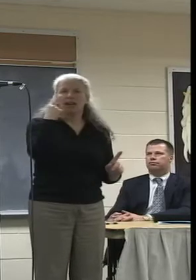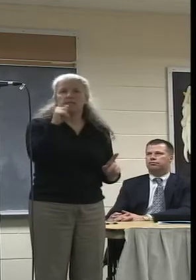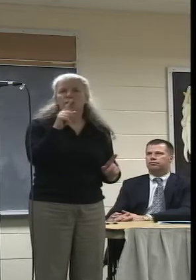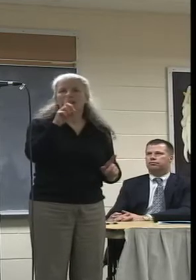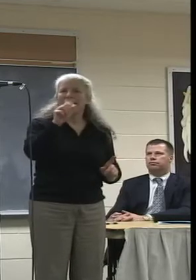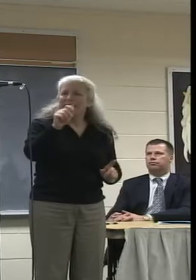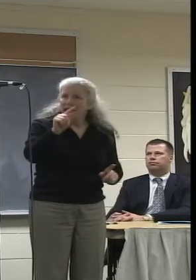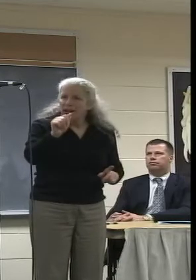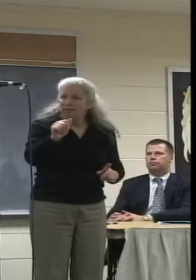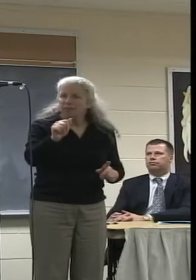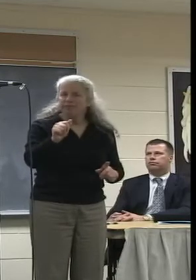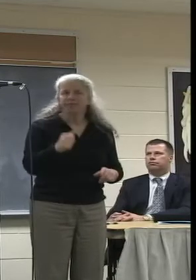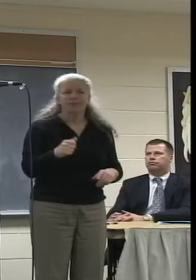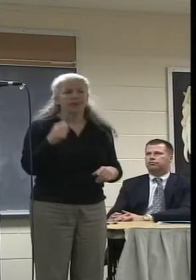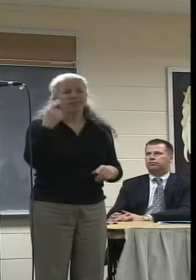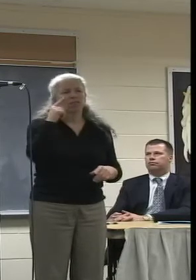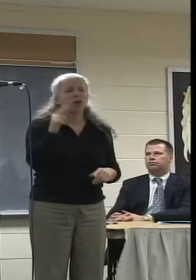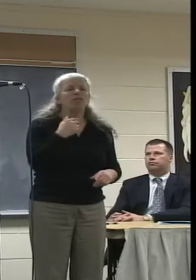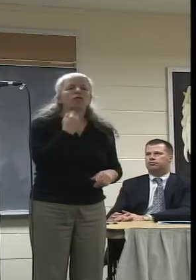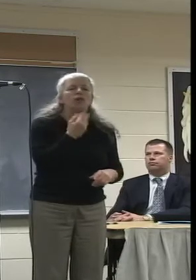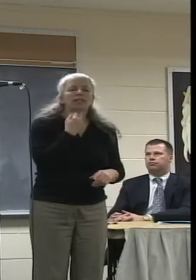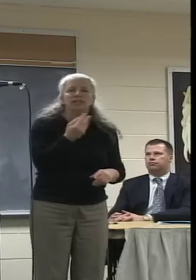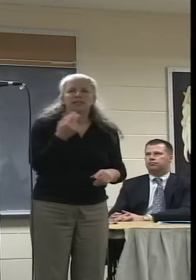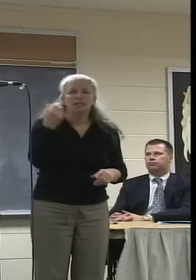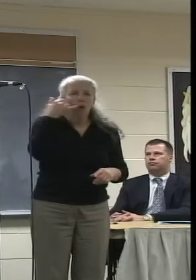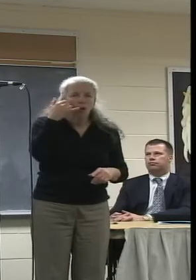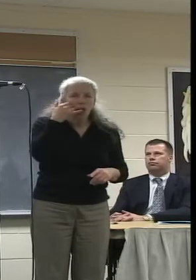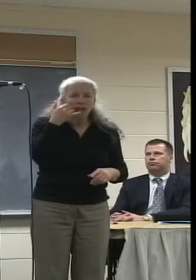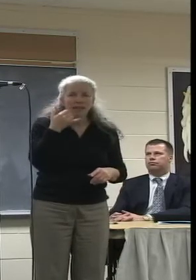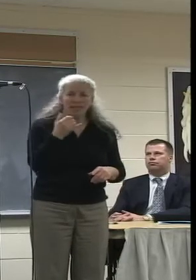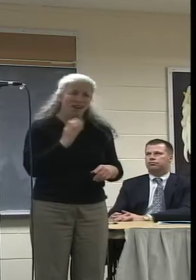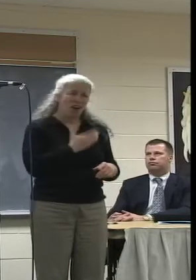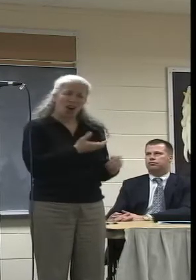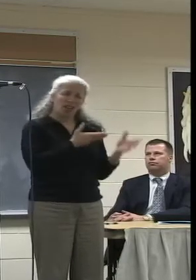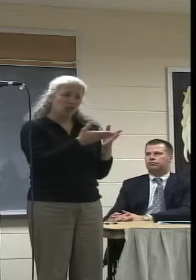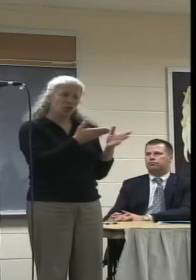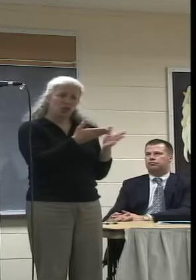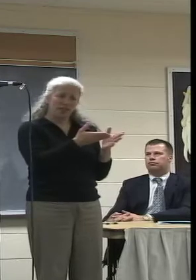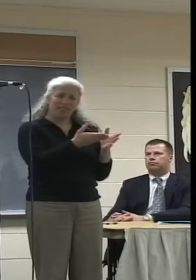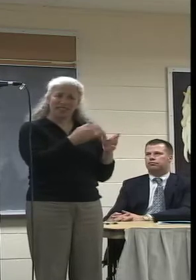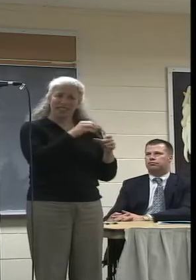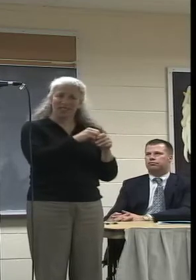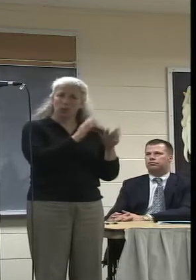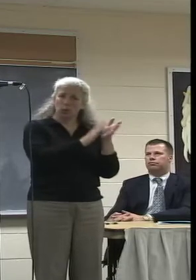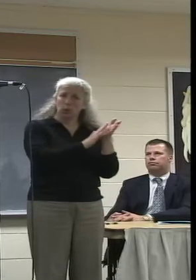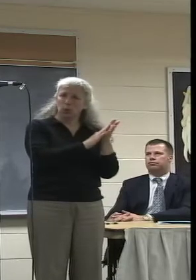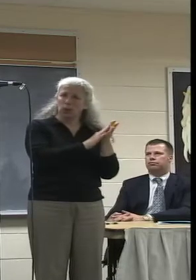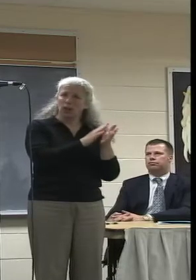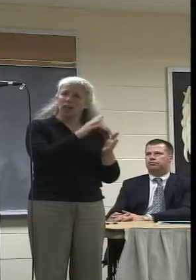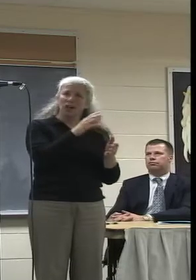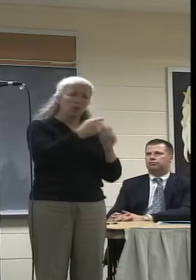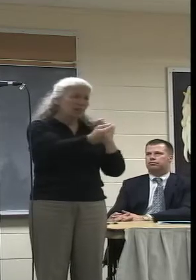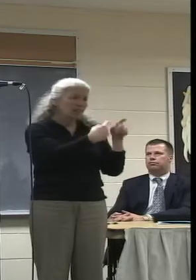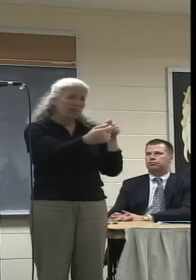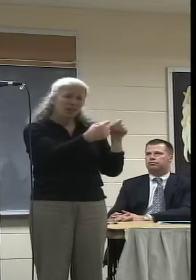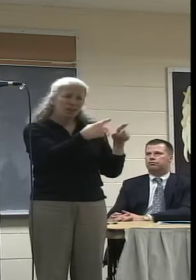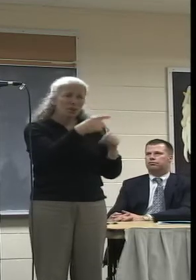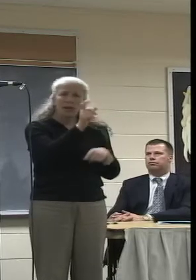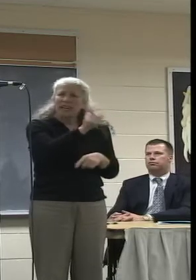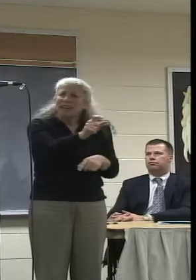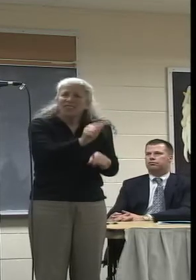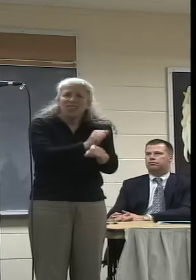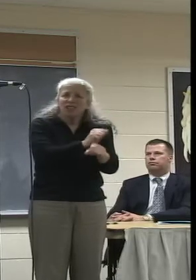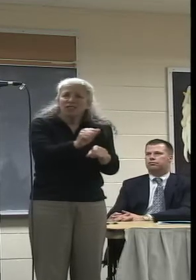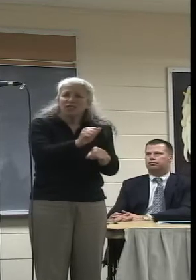voice. A lot of our services in the school depend on the wide area network just to do day-to-day things to